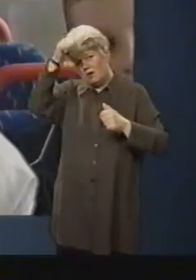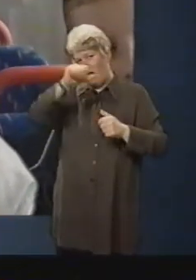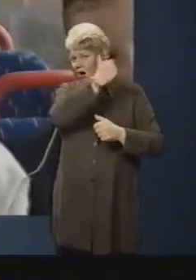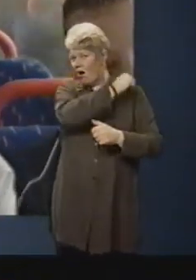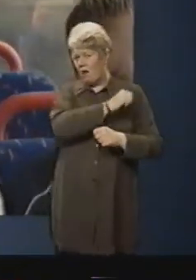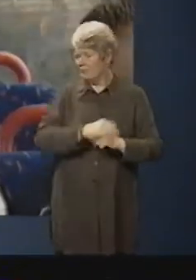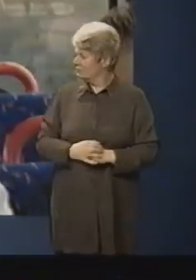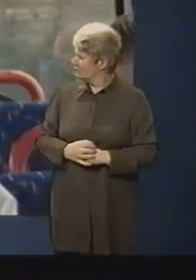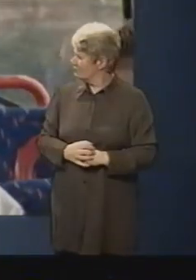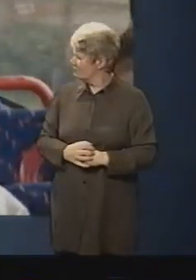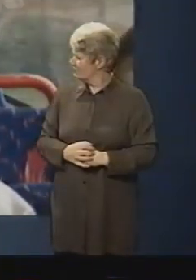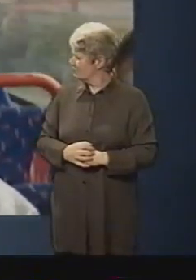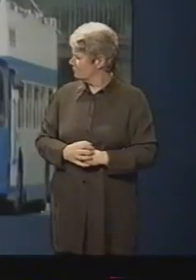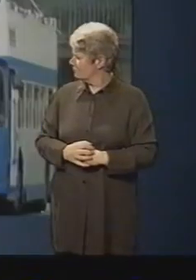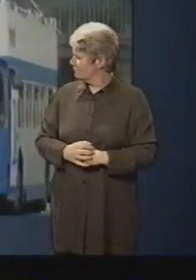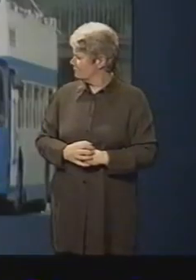there. Yeah.